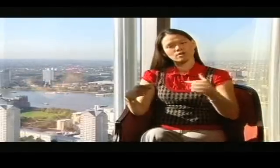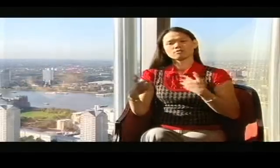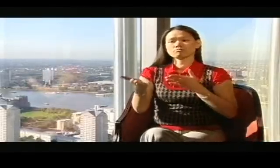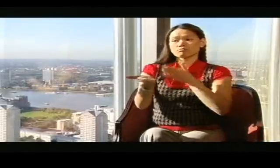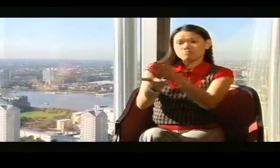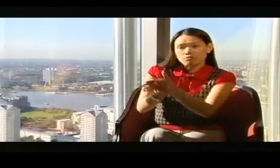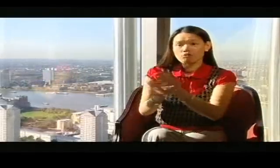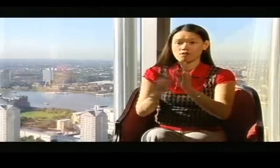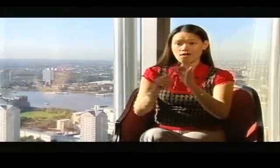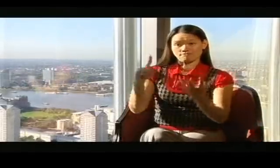I found some volunteer work.